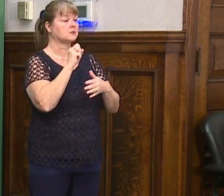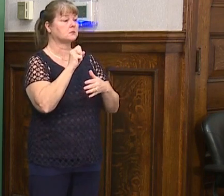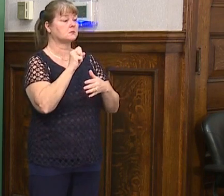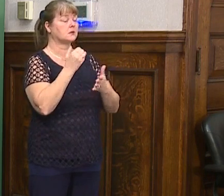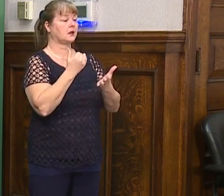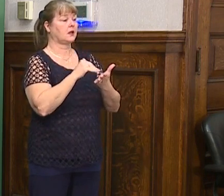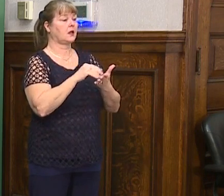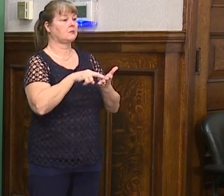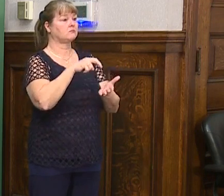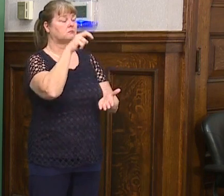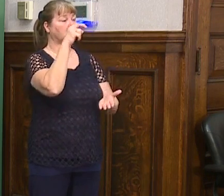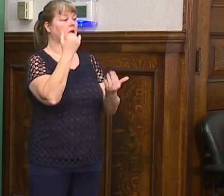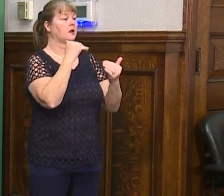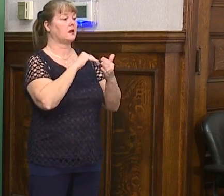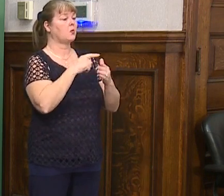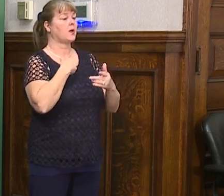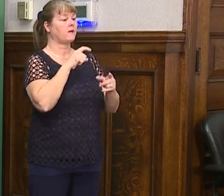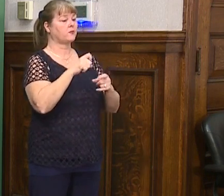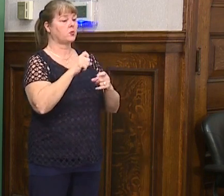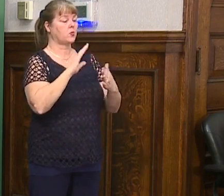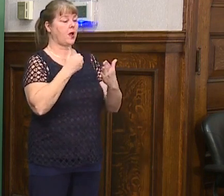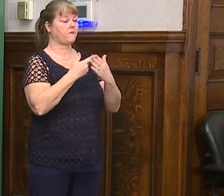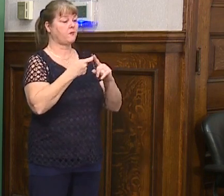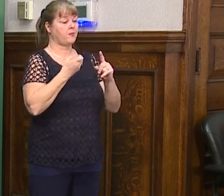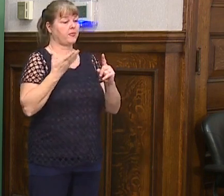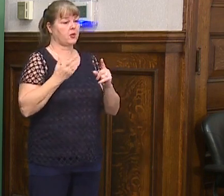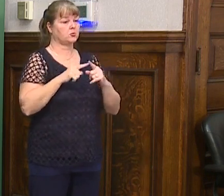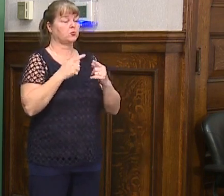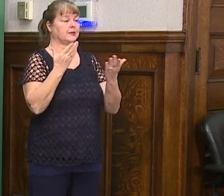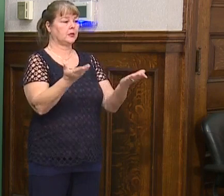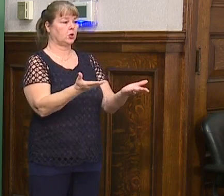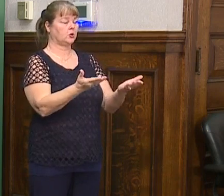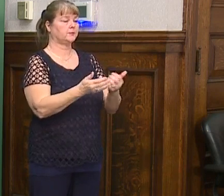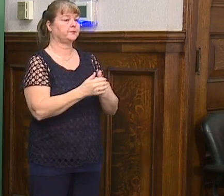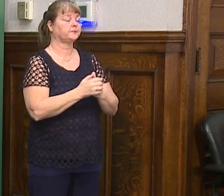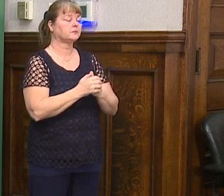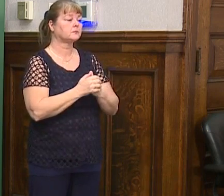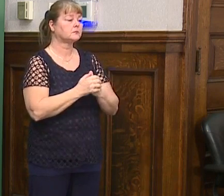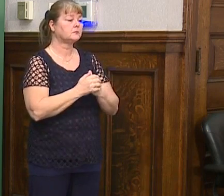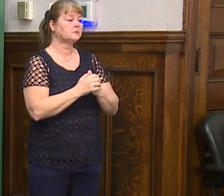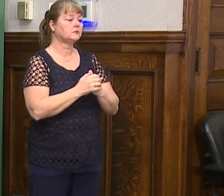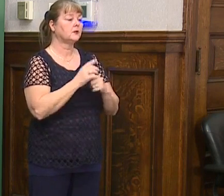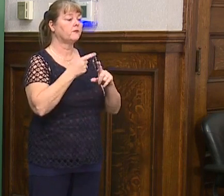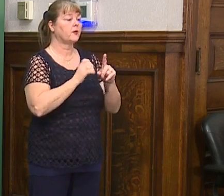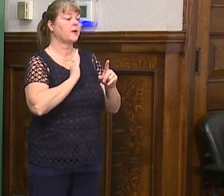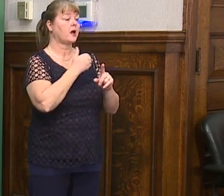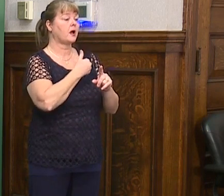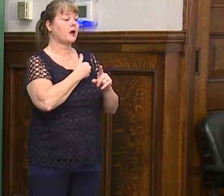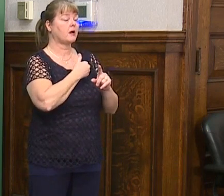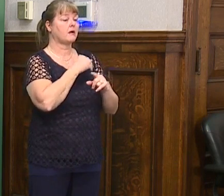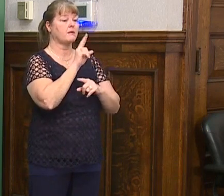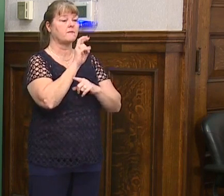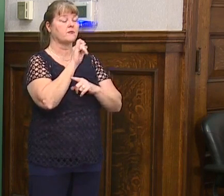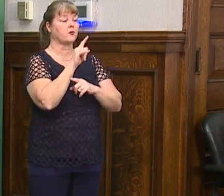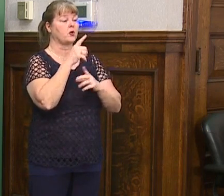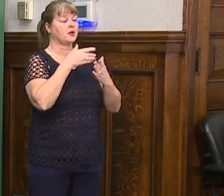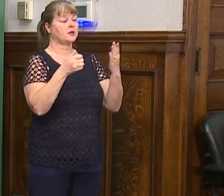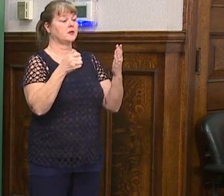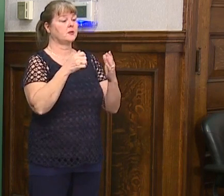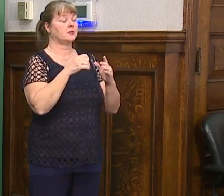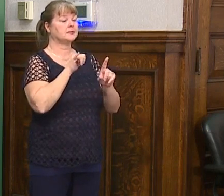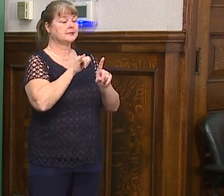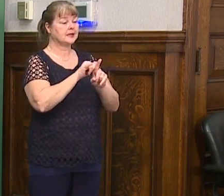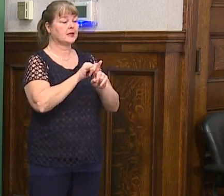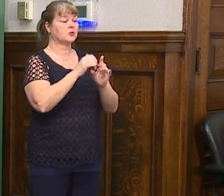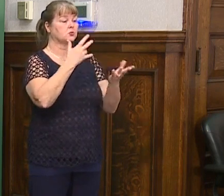We just have to get from there to here. From our virtual bondage of social